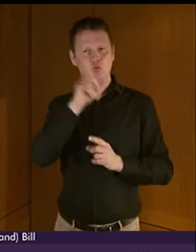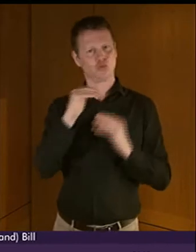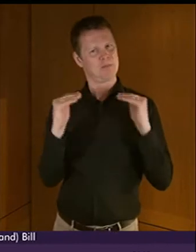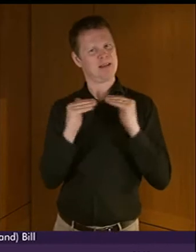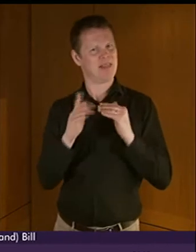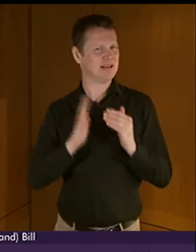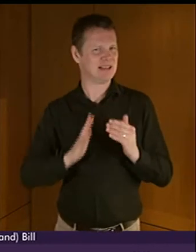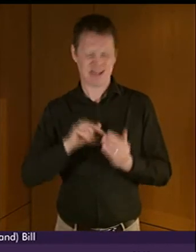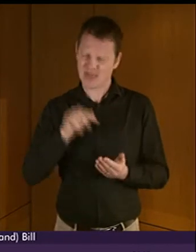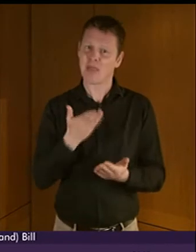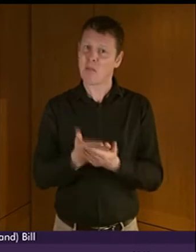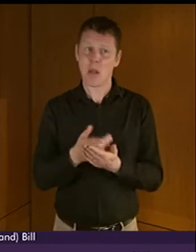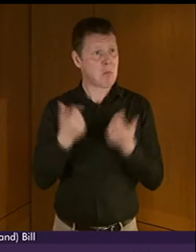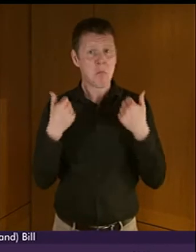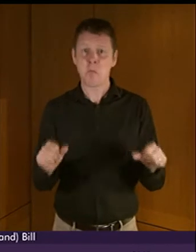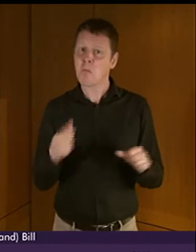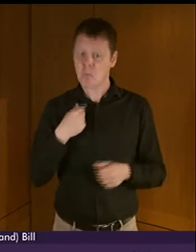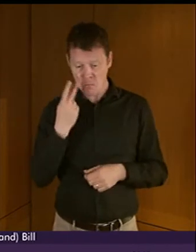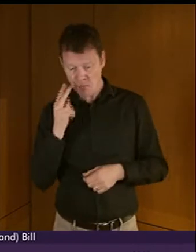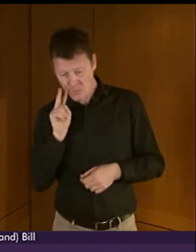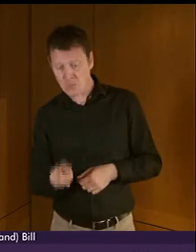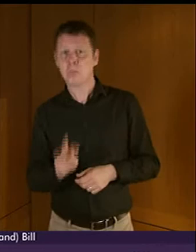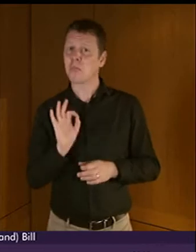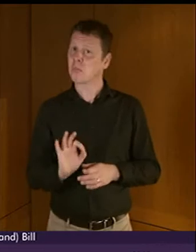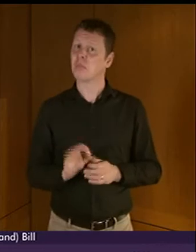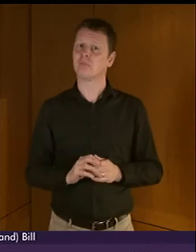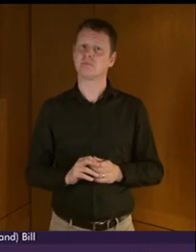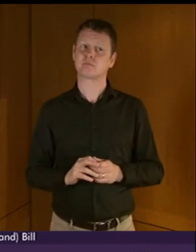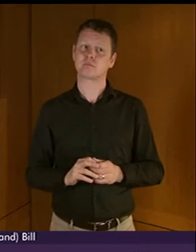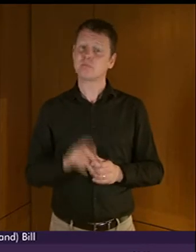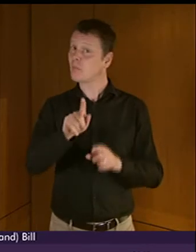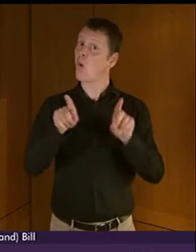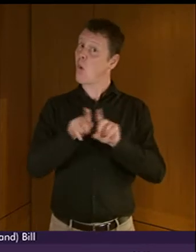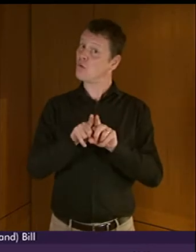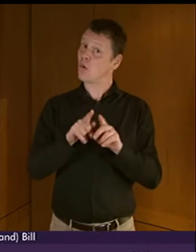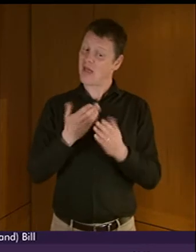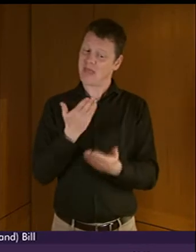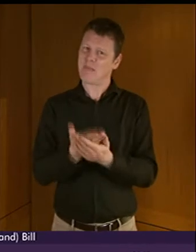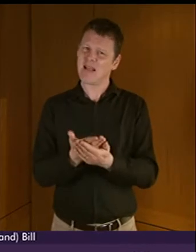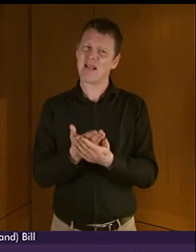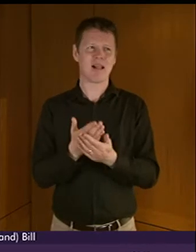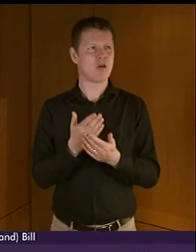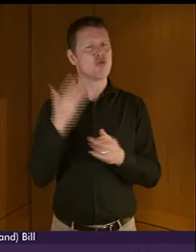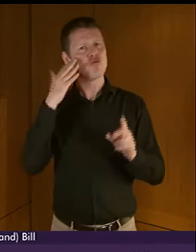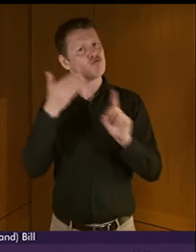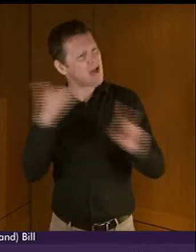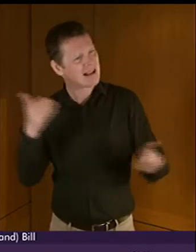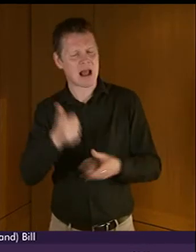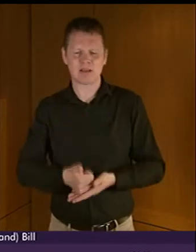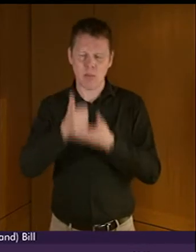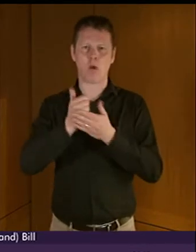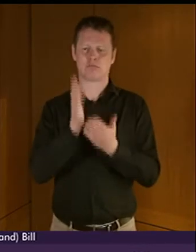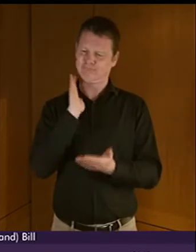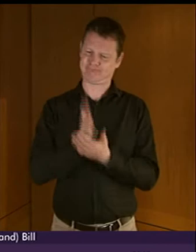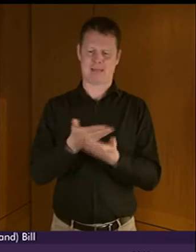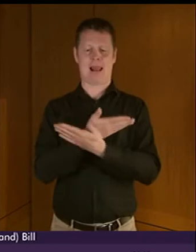That is what this Bill does. Not only that, Presiding Officer, but it recognises and supports BSL as a language rather than